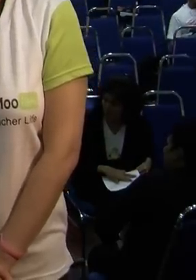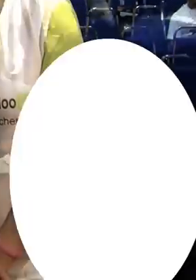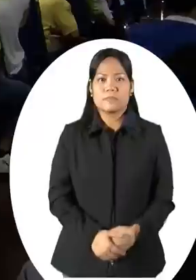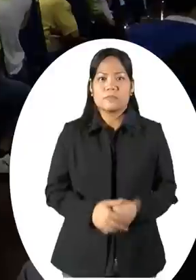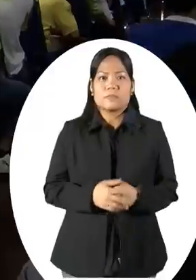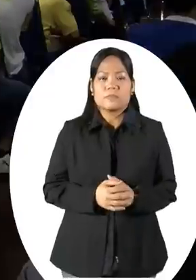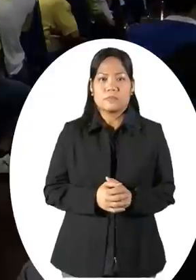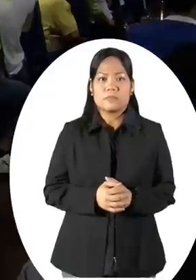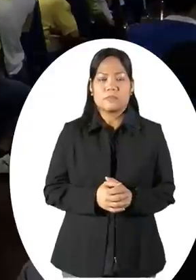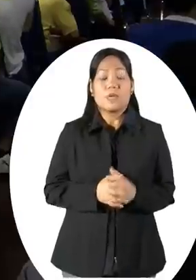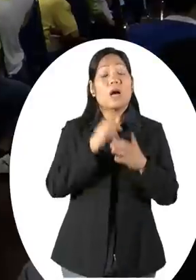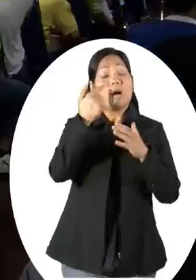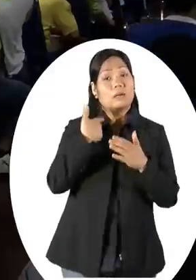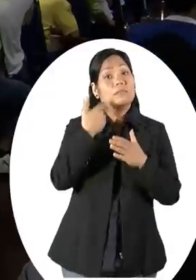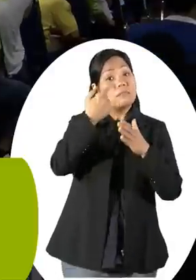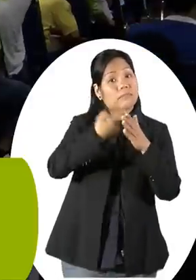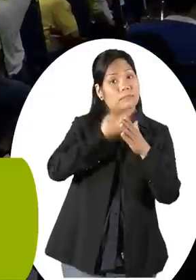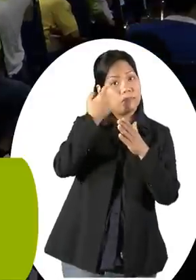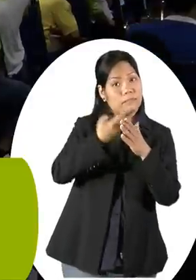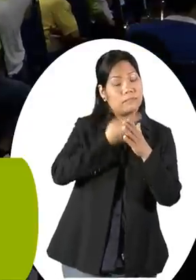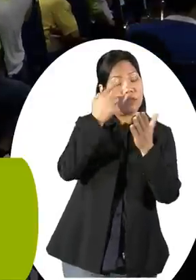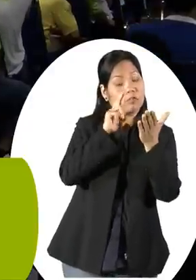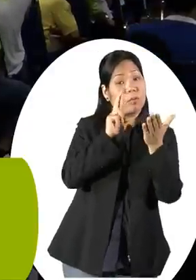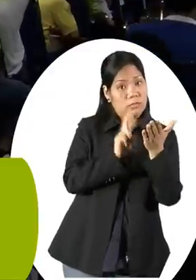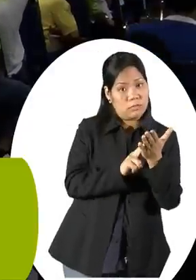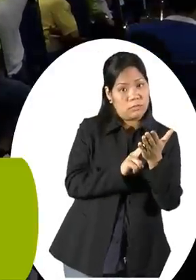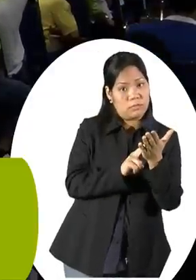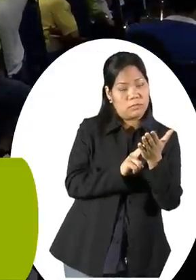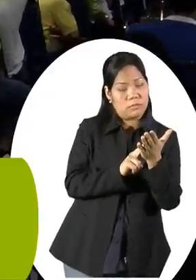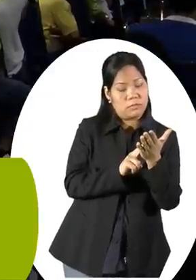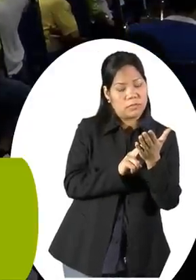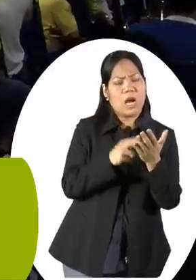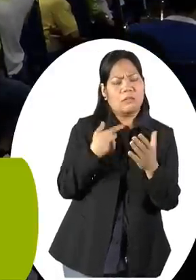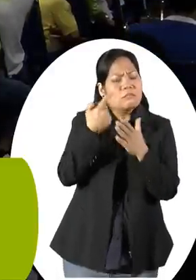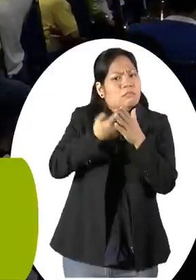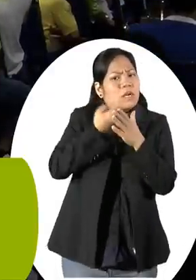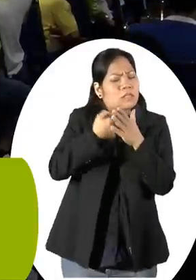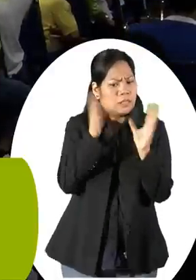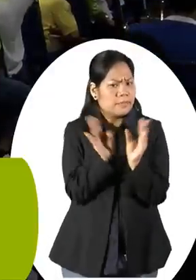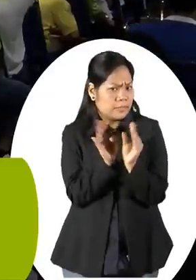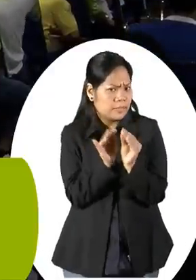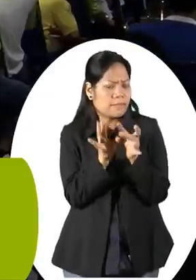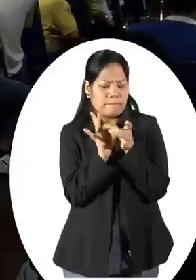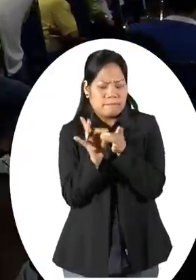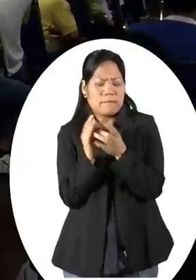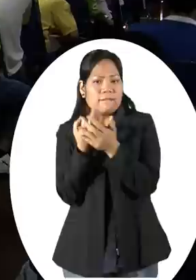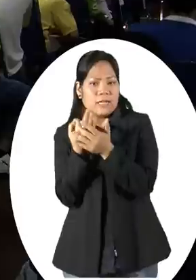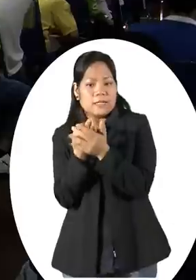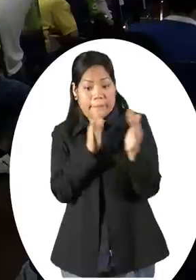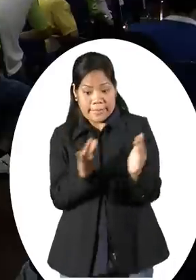Deaf Club members would like to do a monthly report and monthly meeting related to financial planning. And